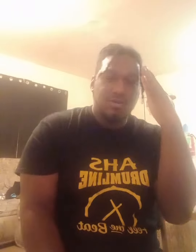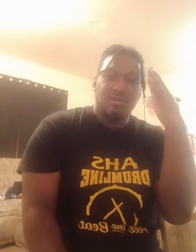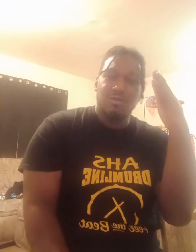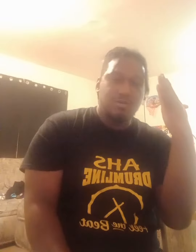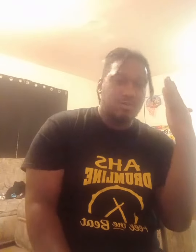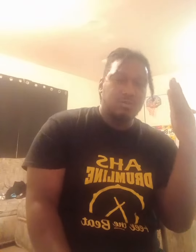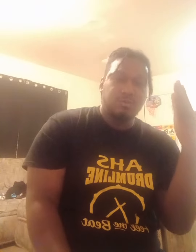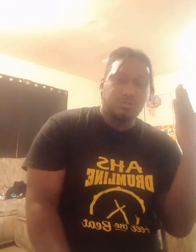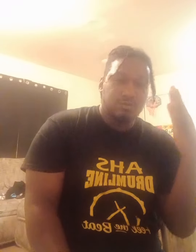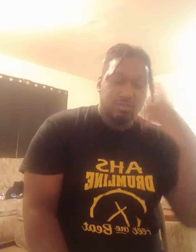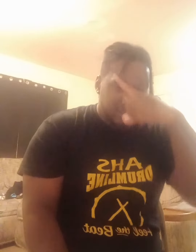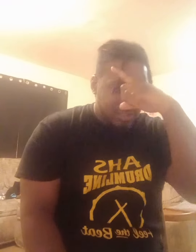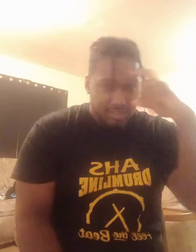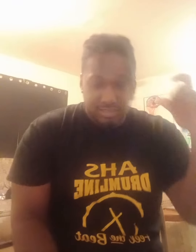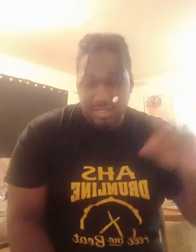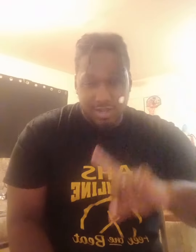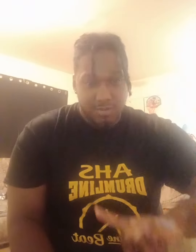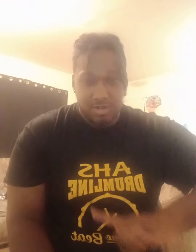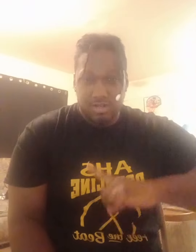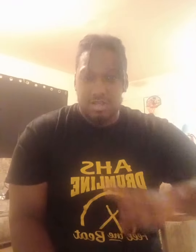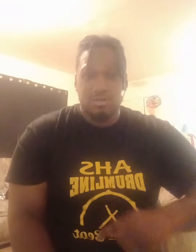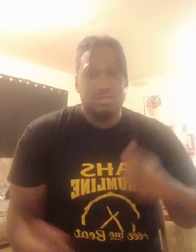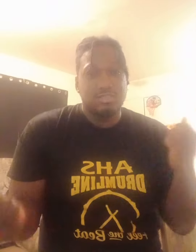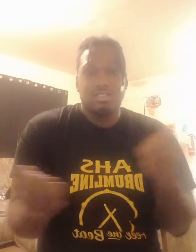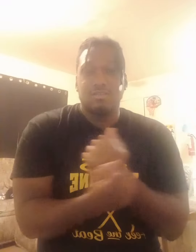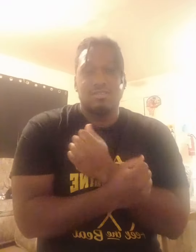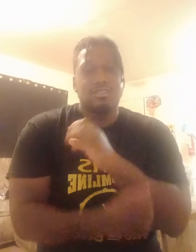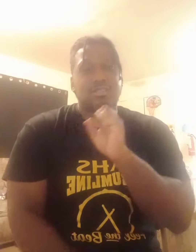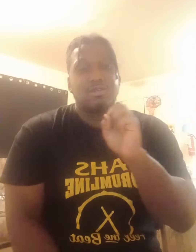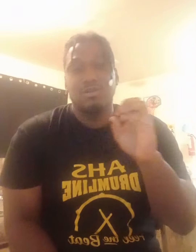cause I'm the one we love you so,